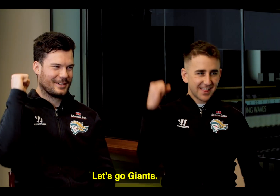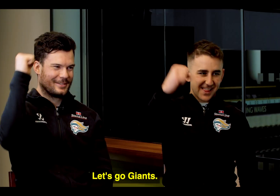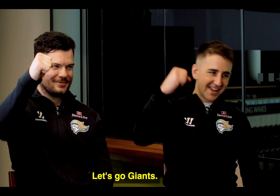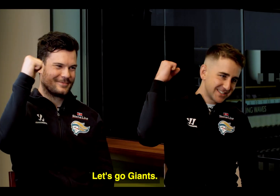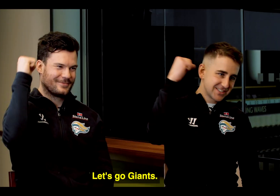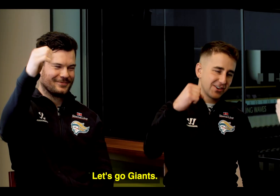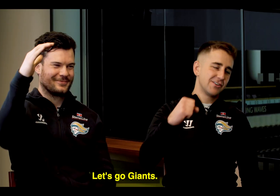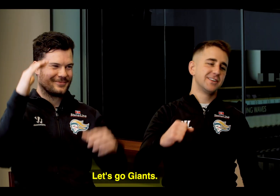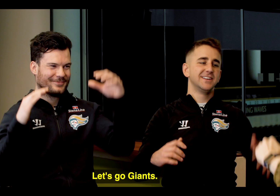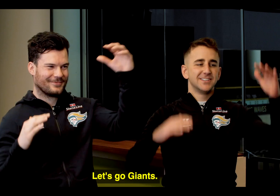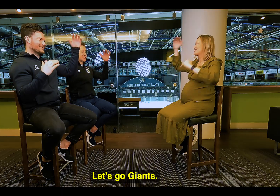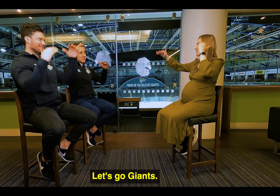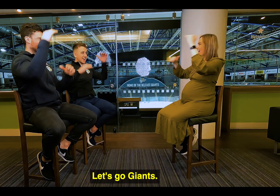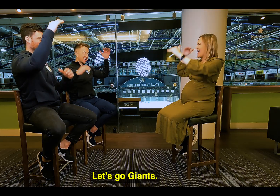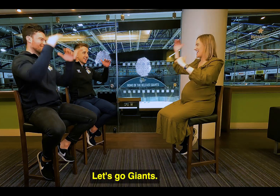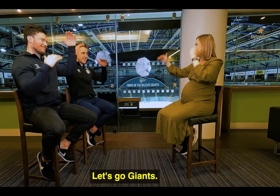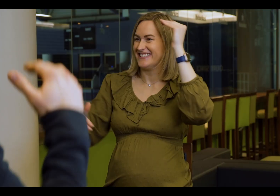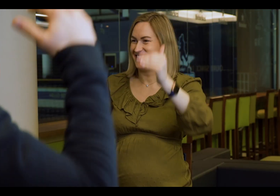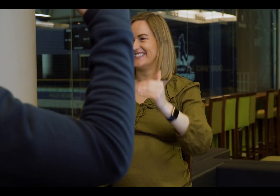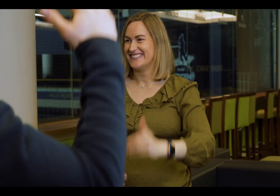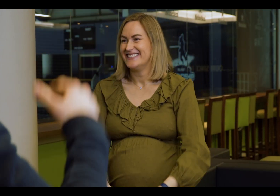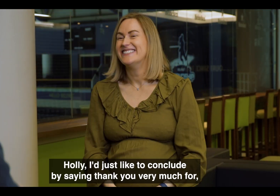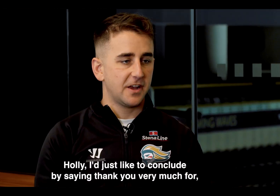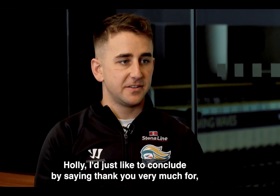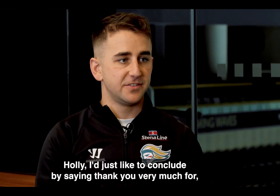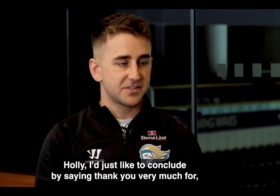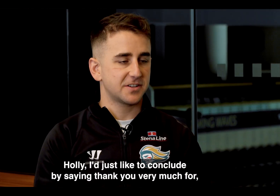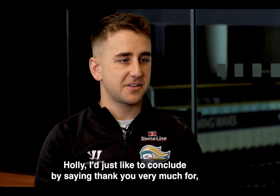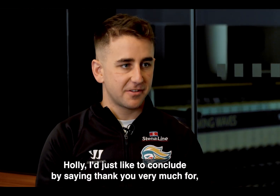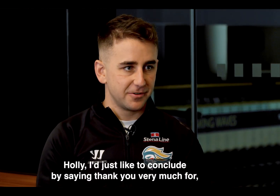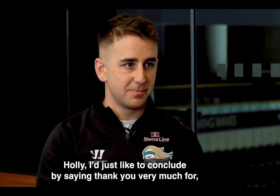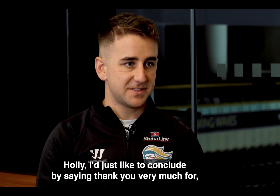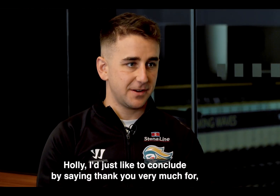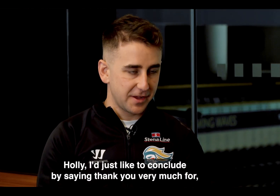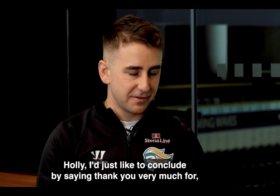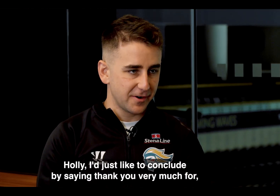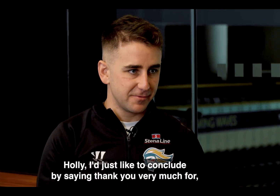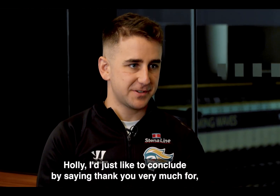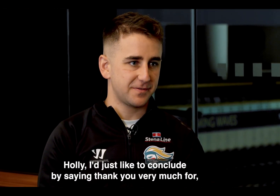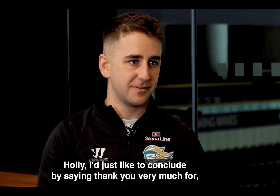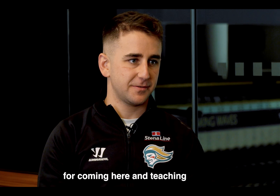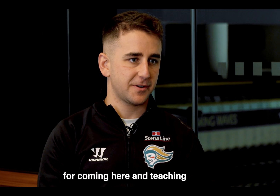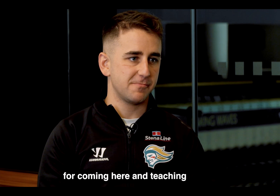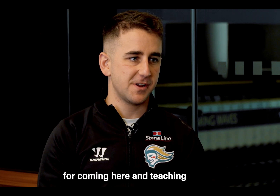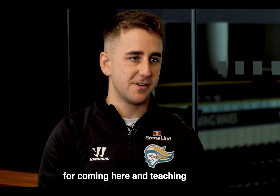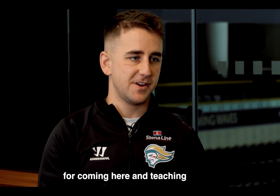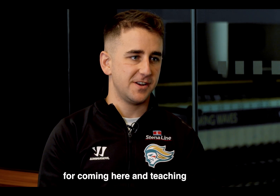Let's go Giants. Holly, I'd just like to conclude by saying thank you very much for coming here and